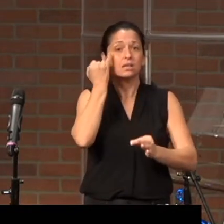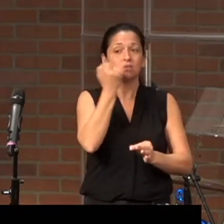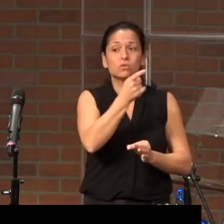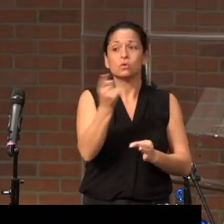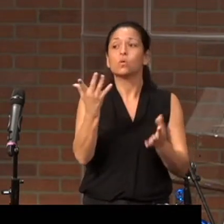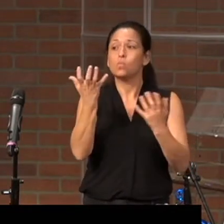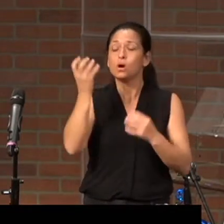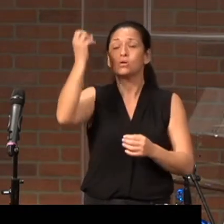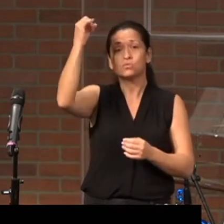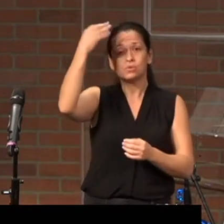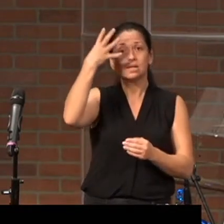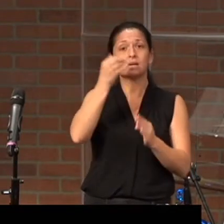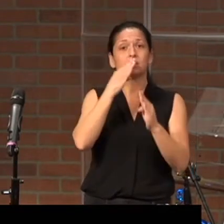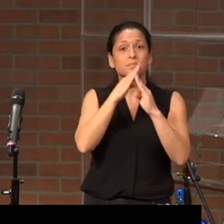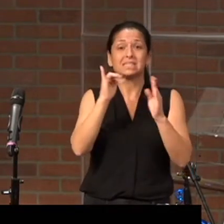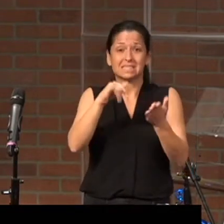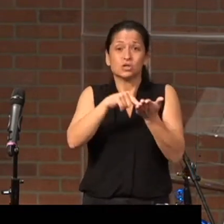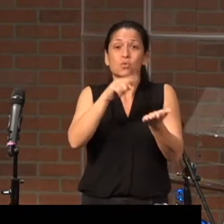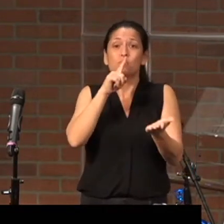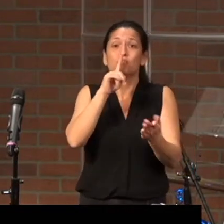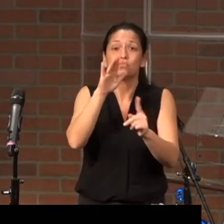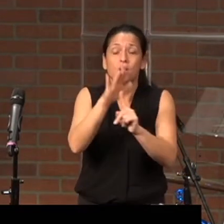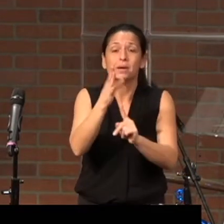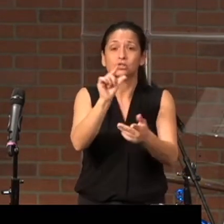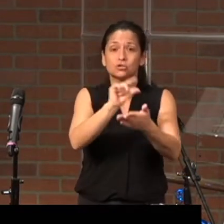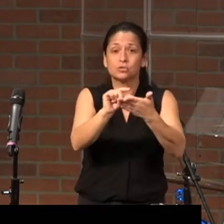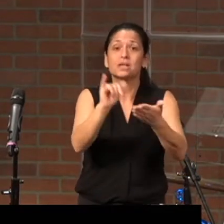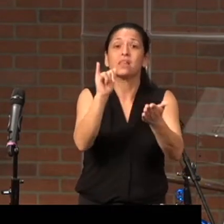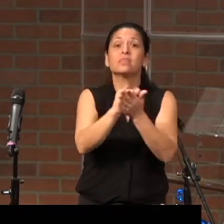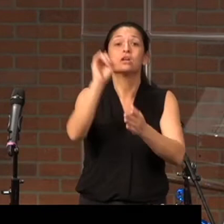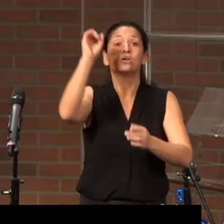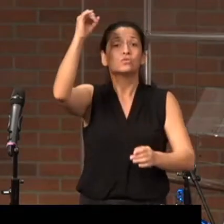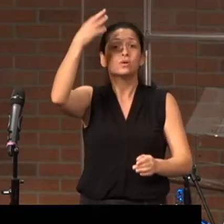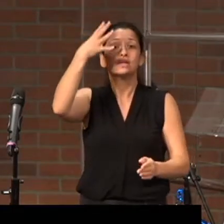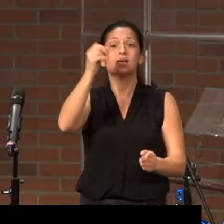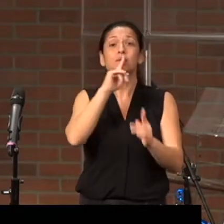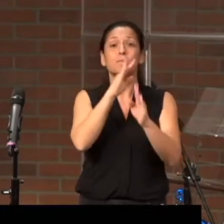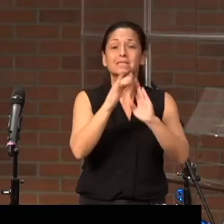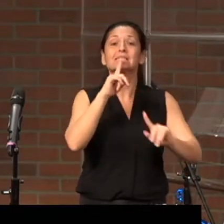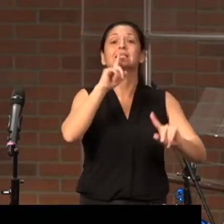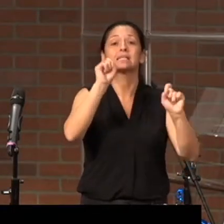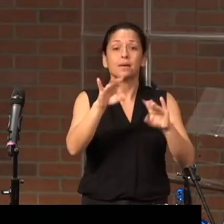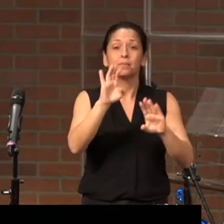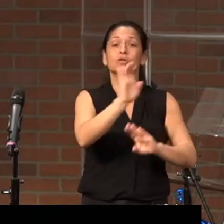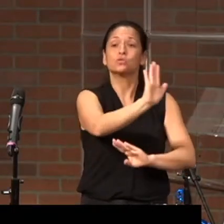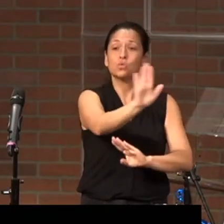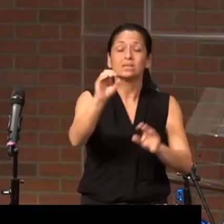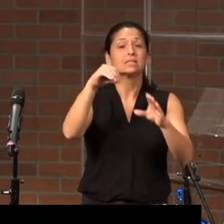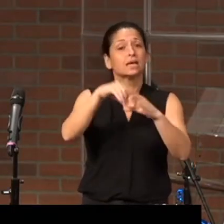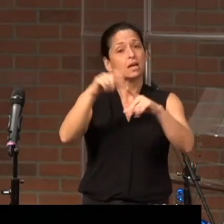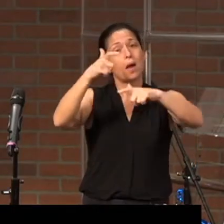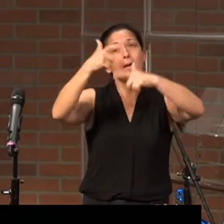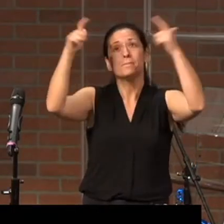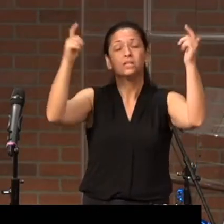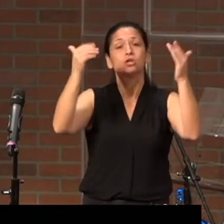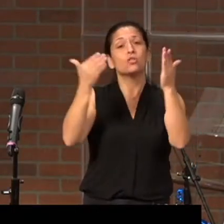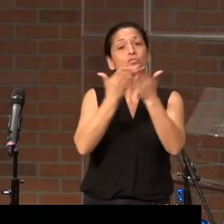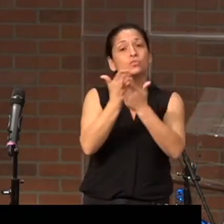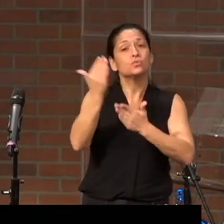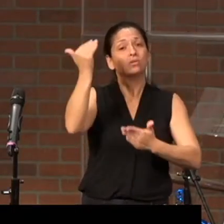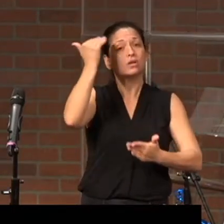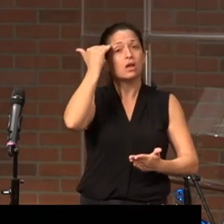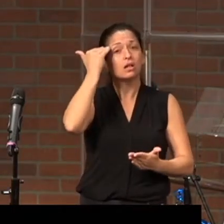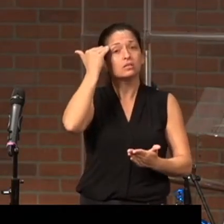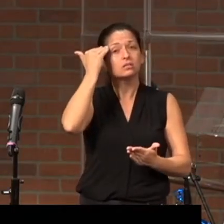and peace, here is the promise in Scripture that grace and peace can be yours in abundance through the knowledge,